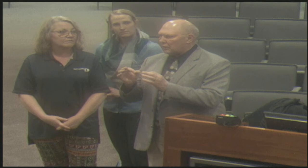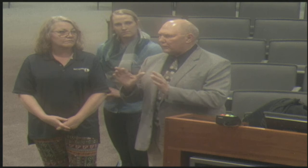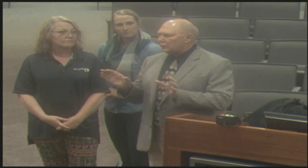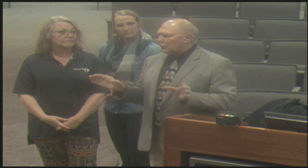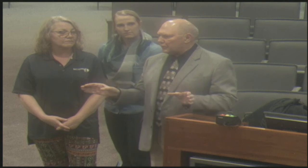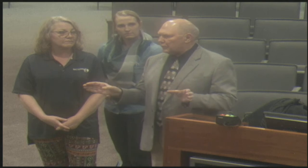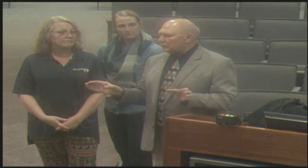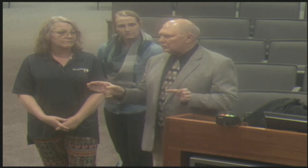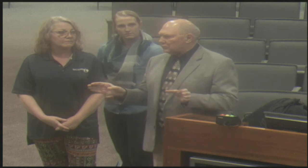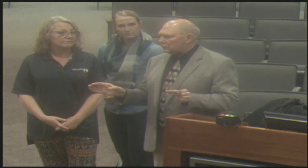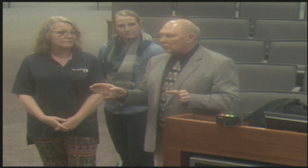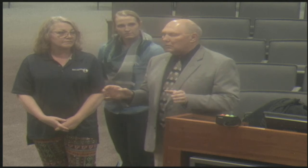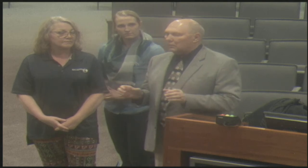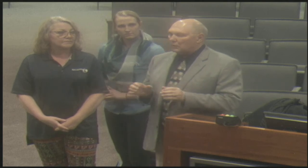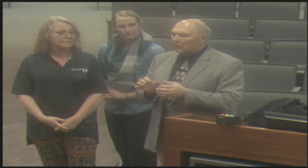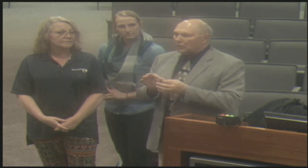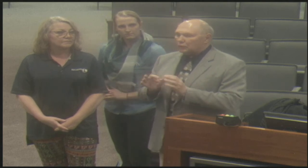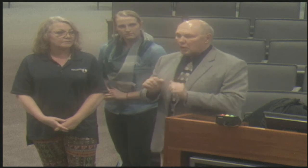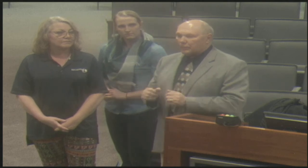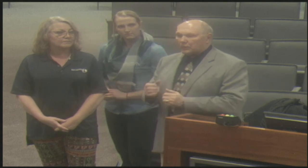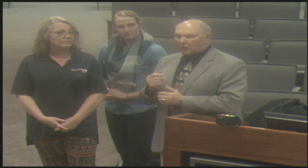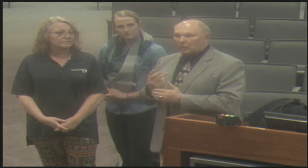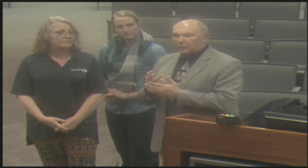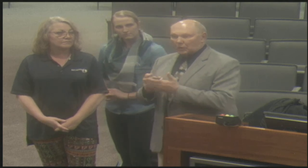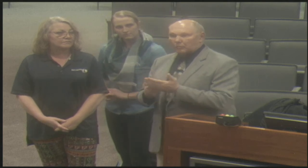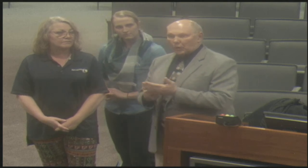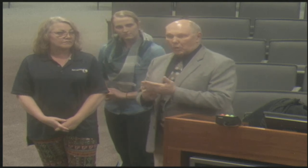So we have two different communities of interpreters.